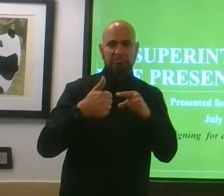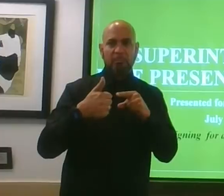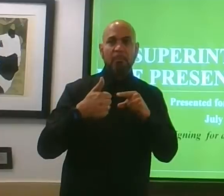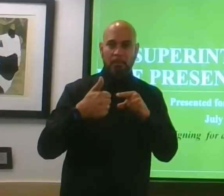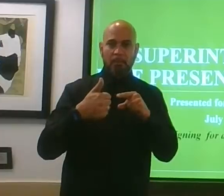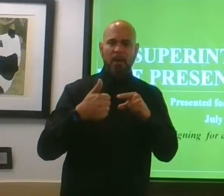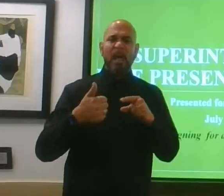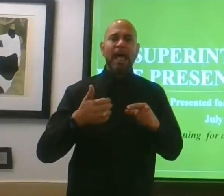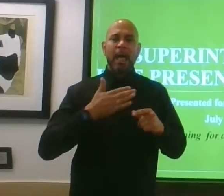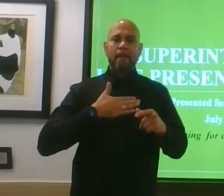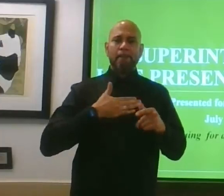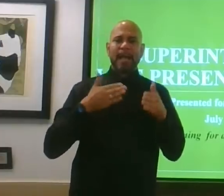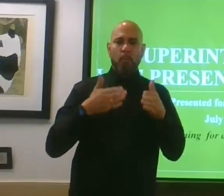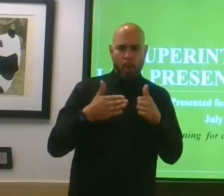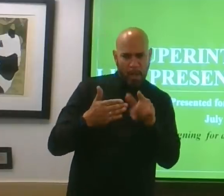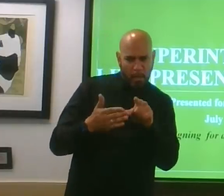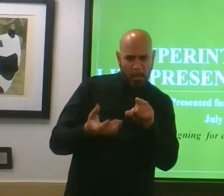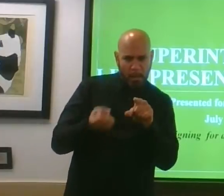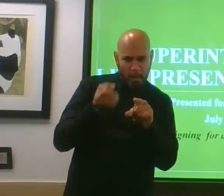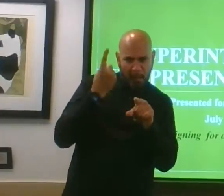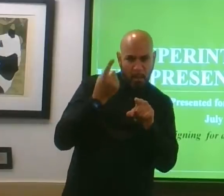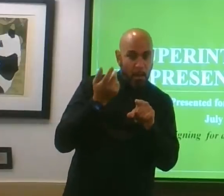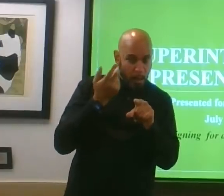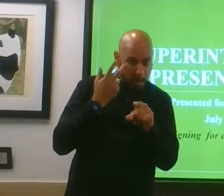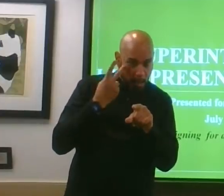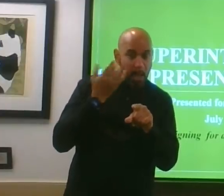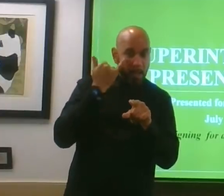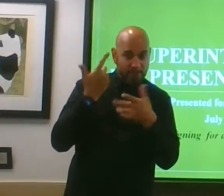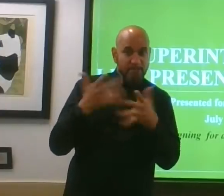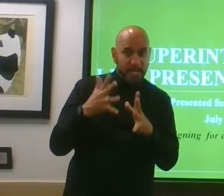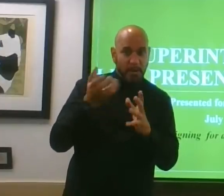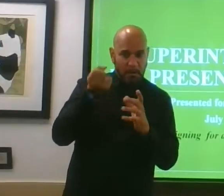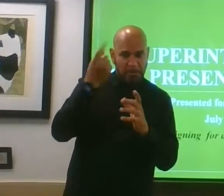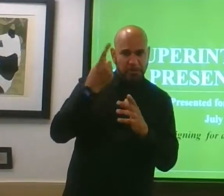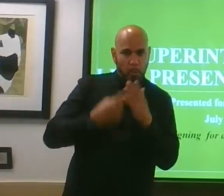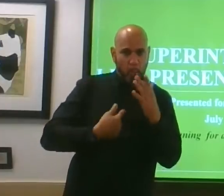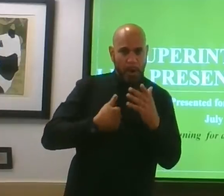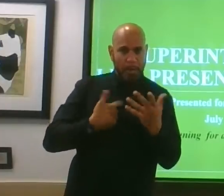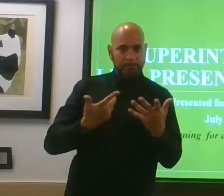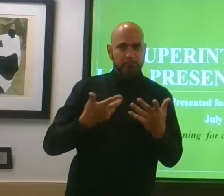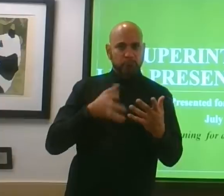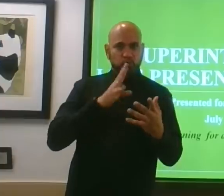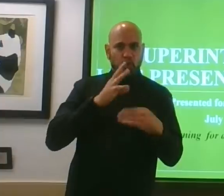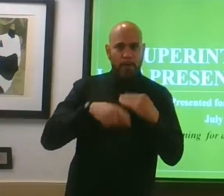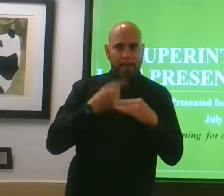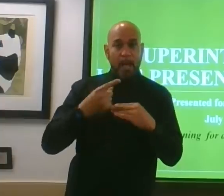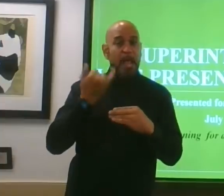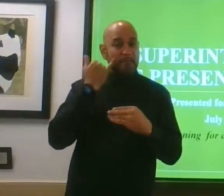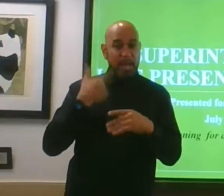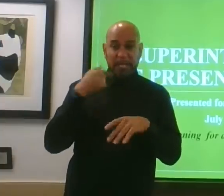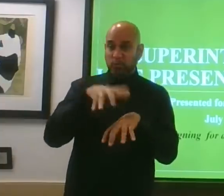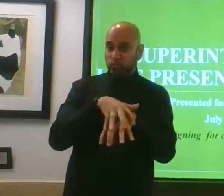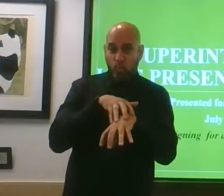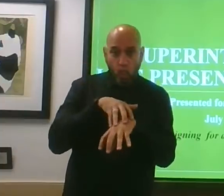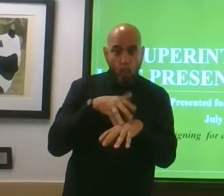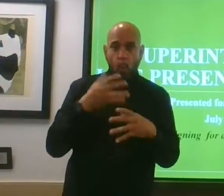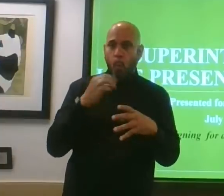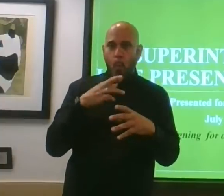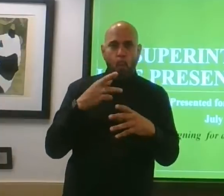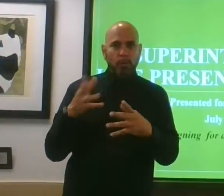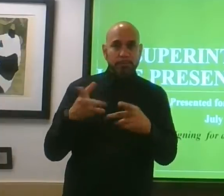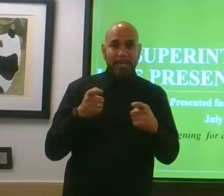ascertaining whether or not everybody's following me, you're understanding. I'll know if I need to slow down, speed up, or